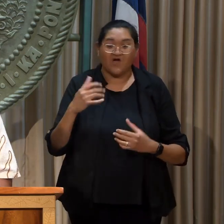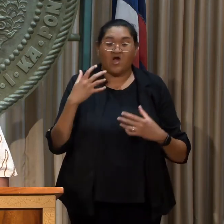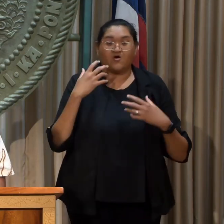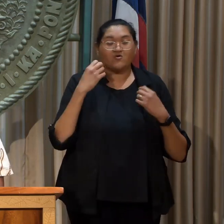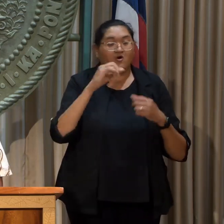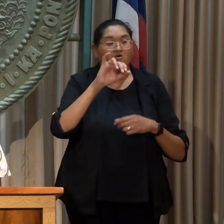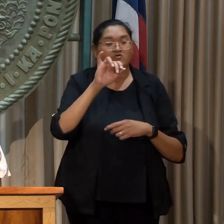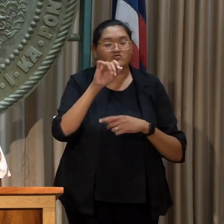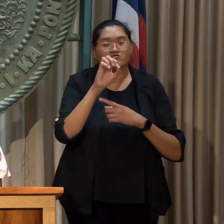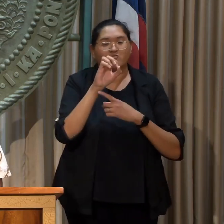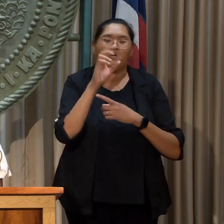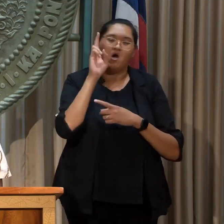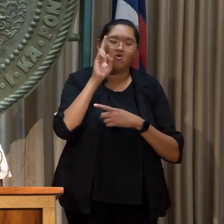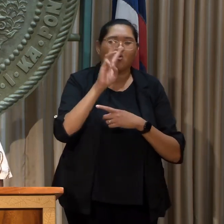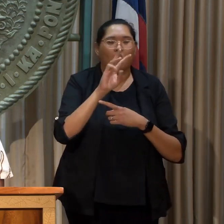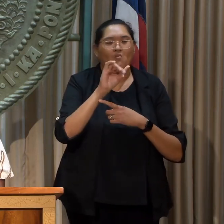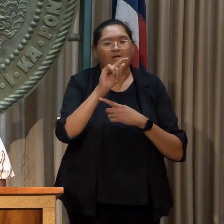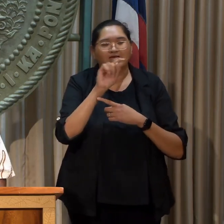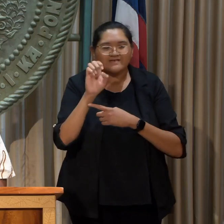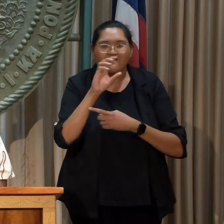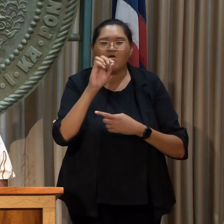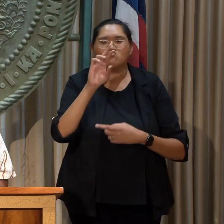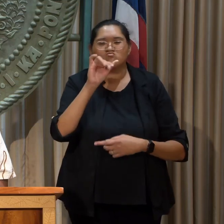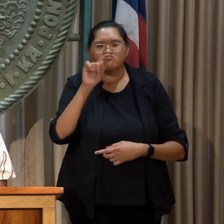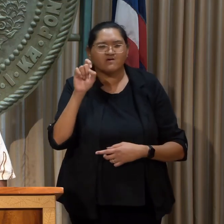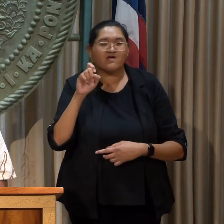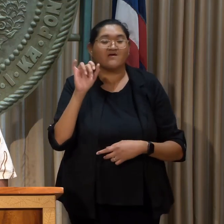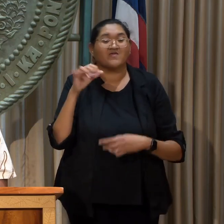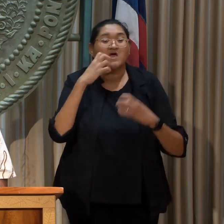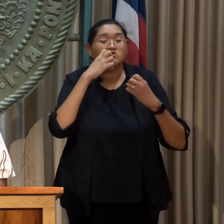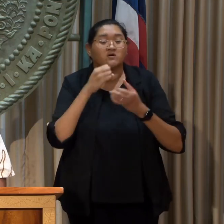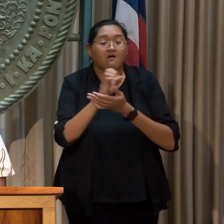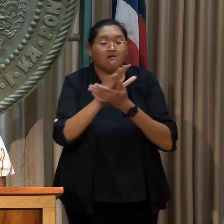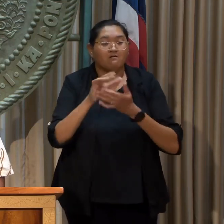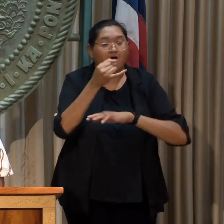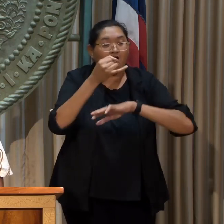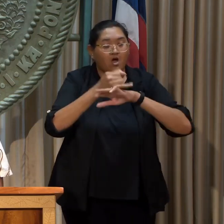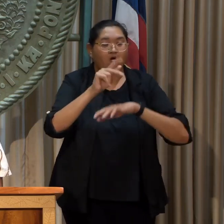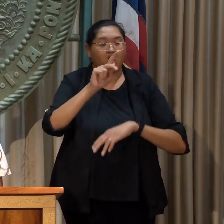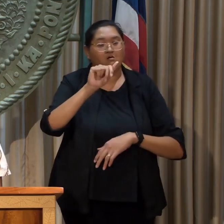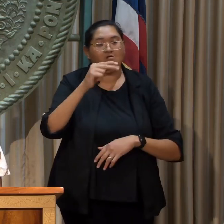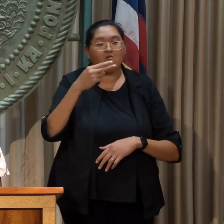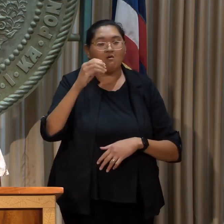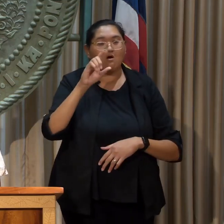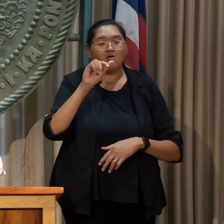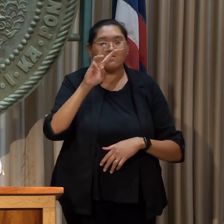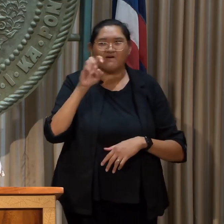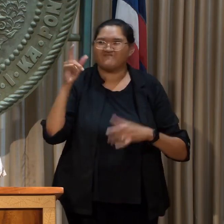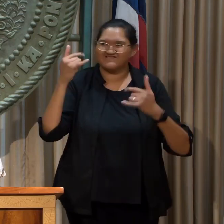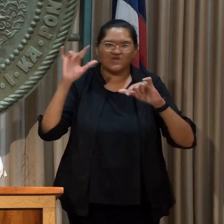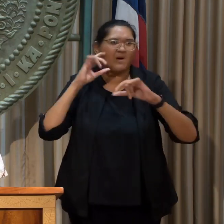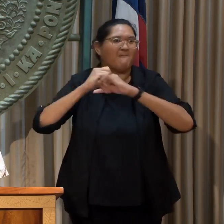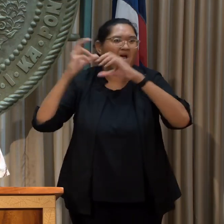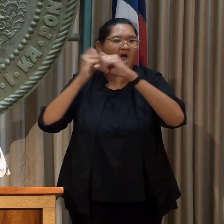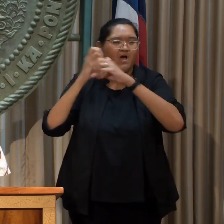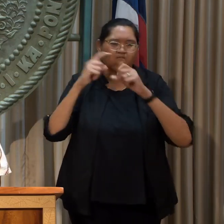Helm and Uncle Walter Ritty, and many others, the sacred island of Kaho'olawe would still be a bombing range.